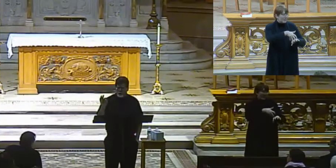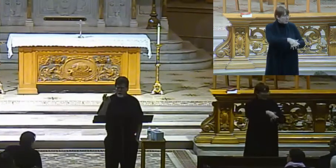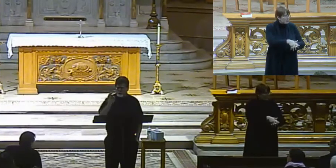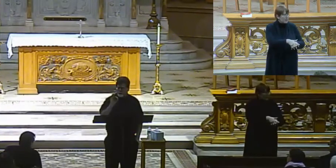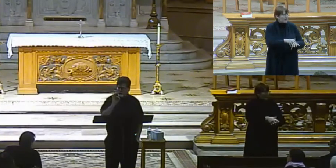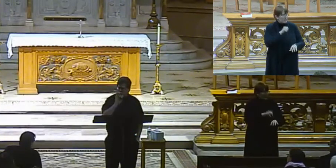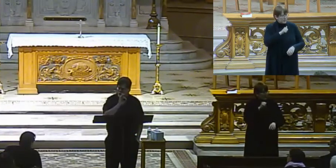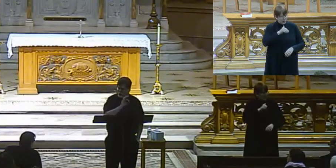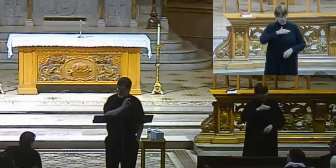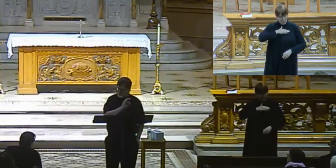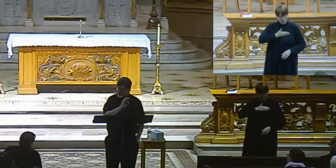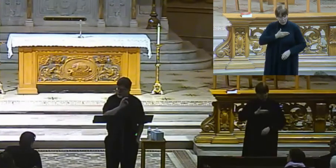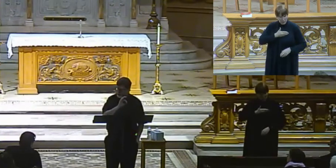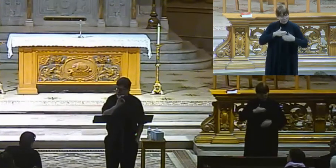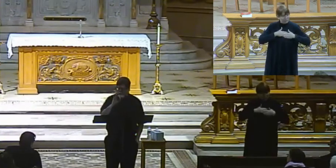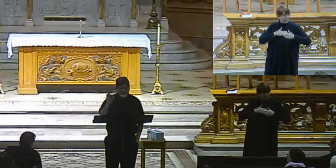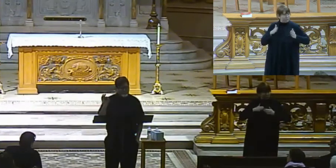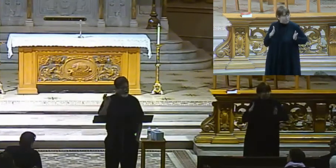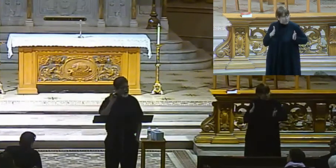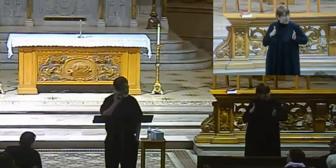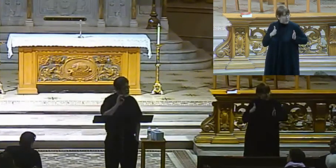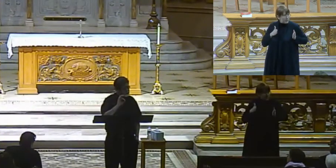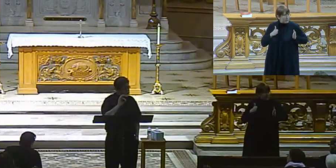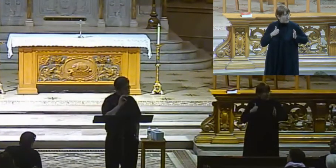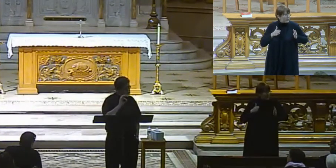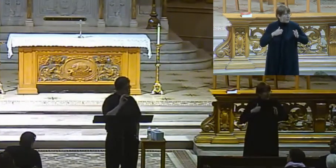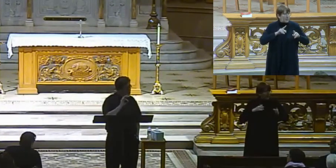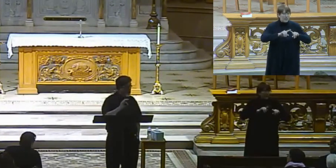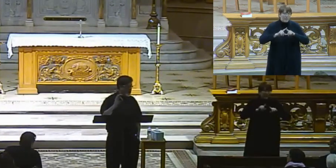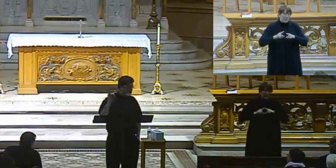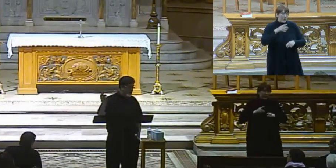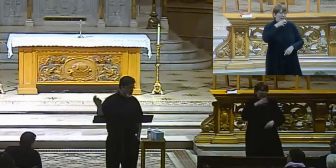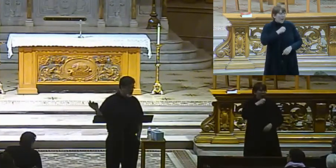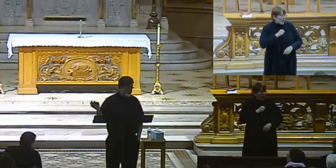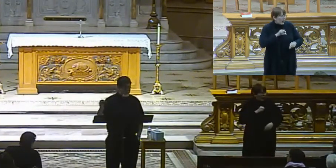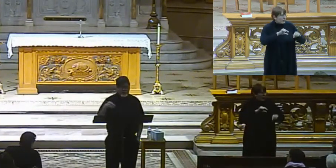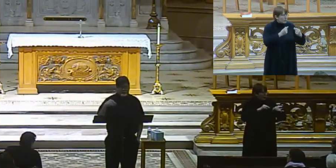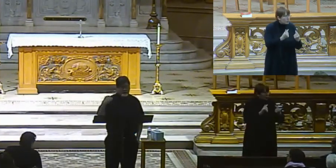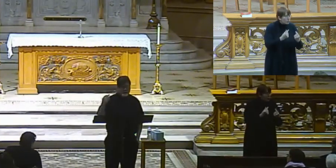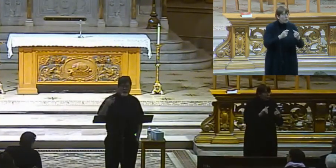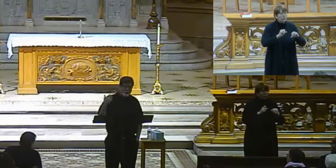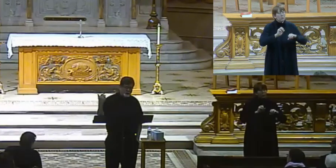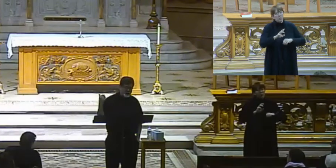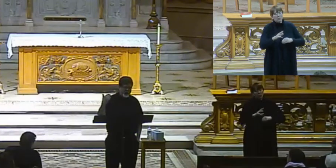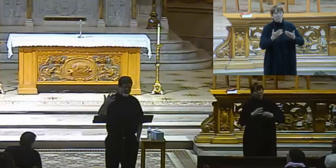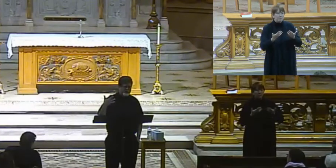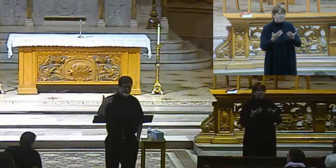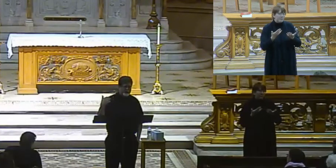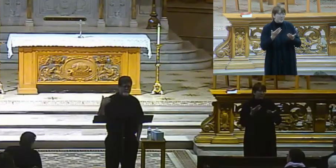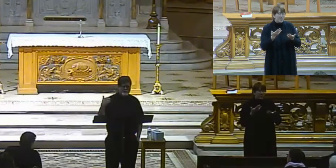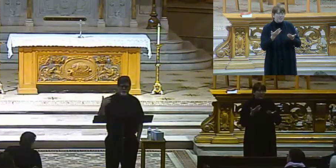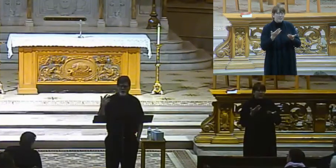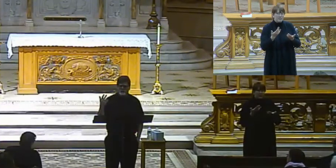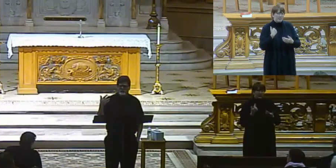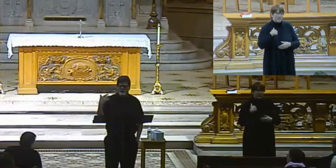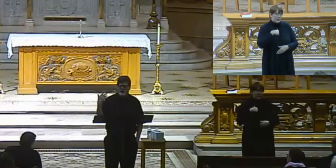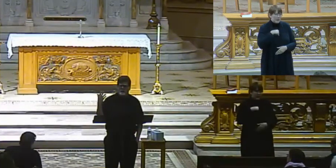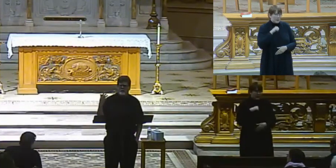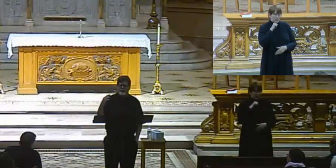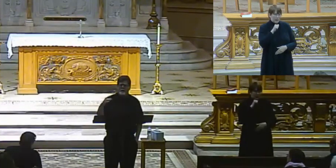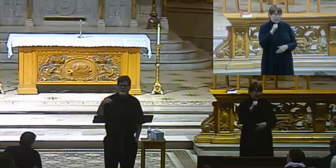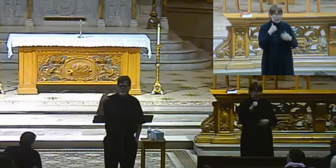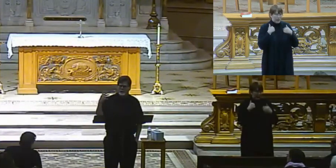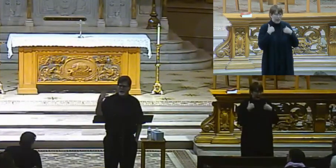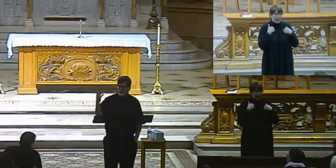between different groups, all right? Different age groups. If, you know, we don't have too much of